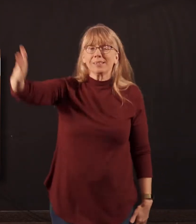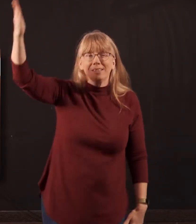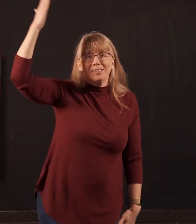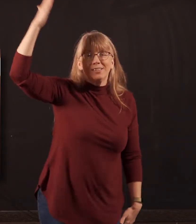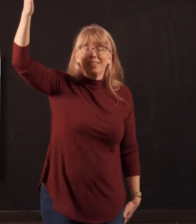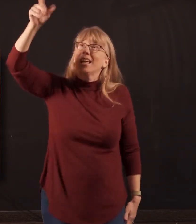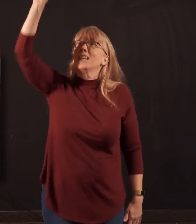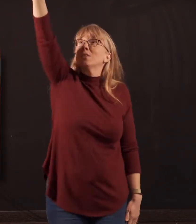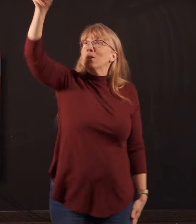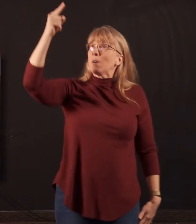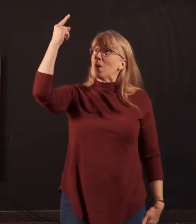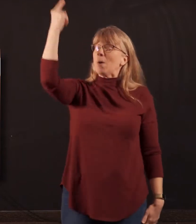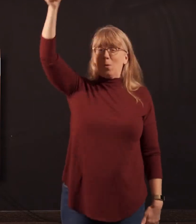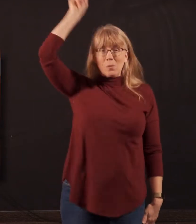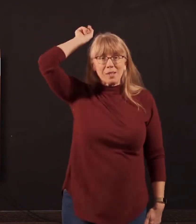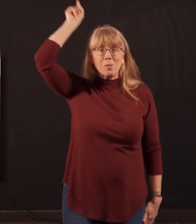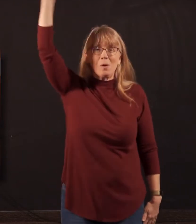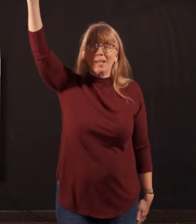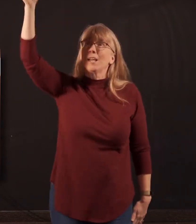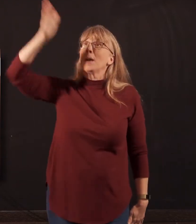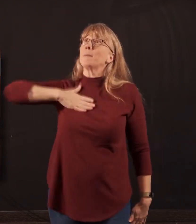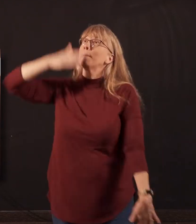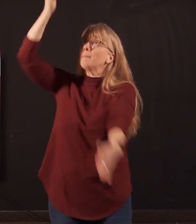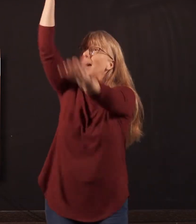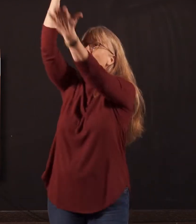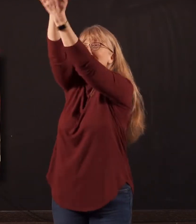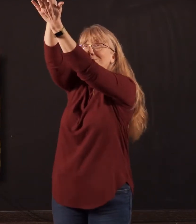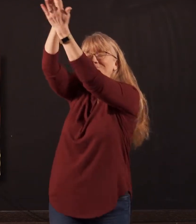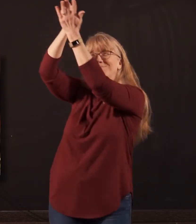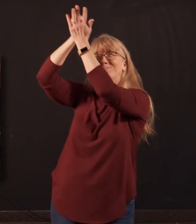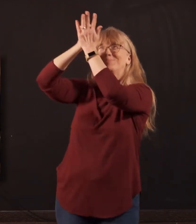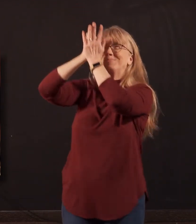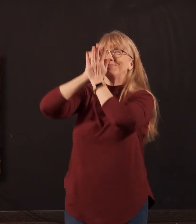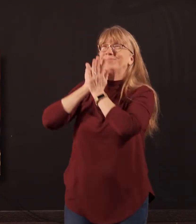is one, only one, where my help comes from.